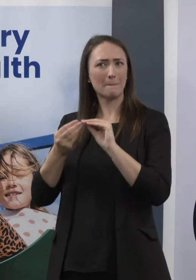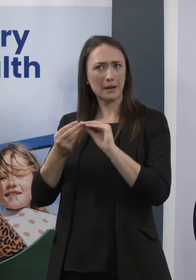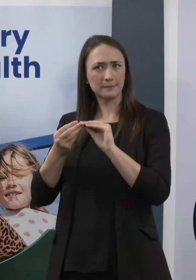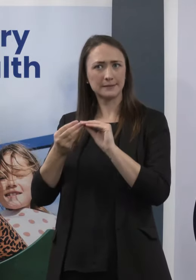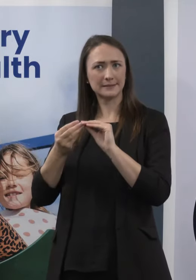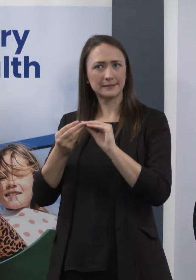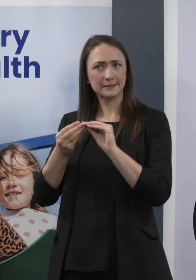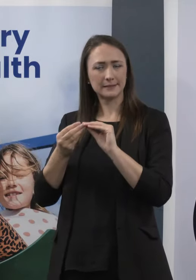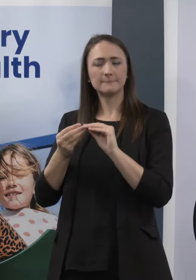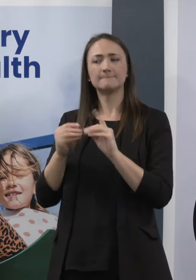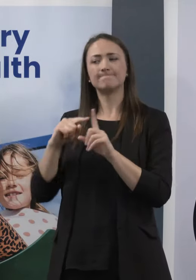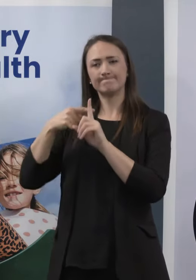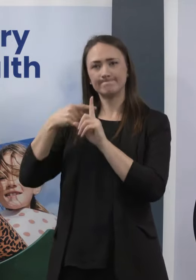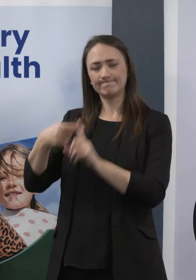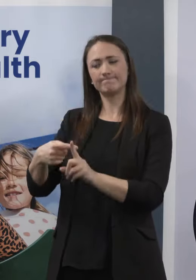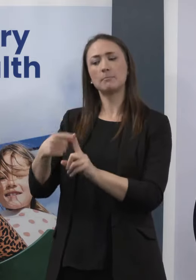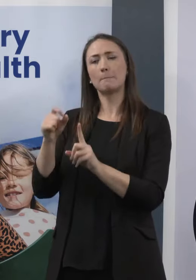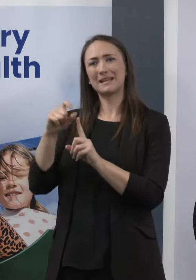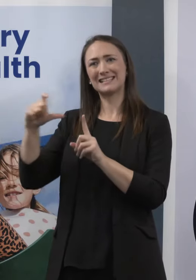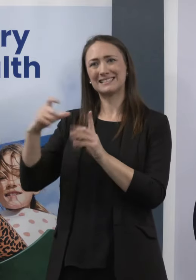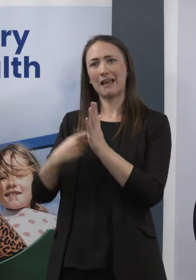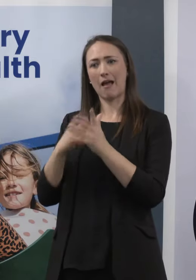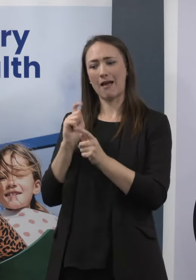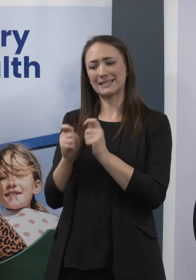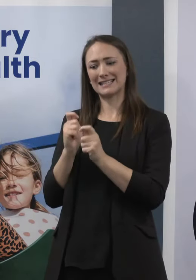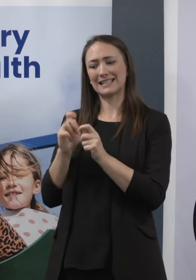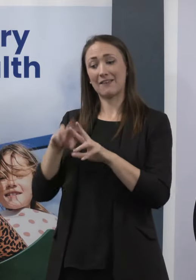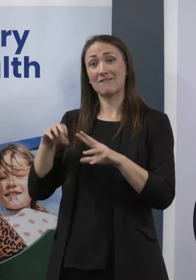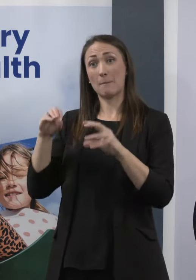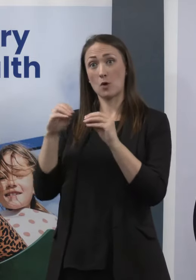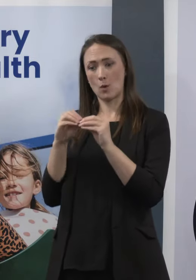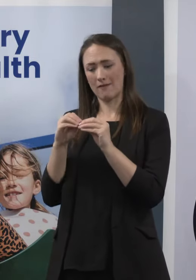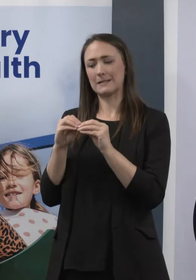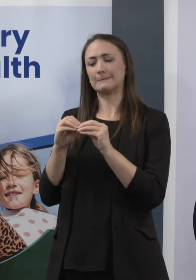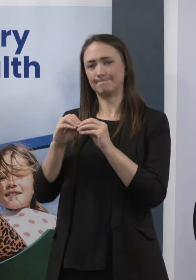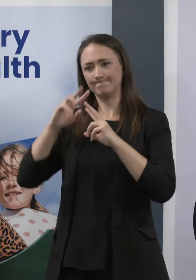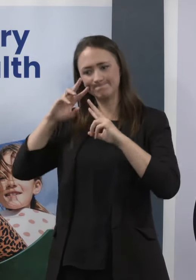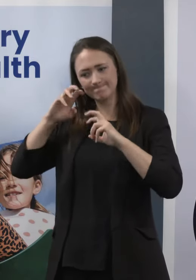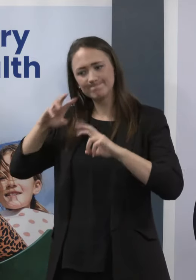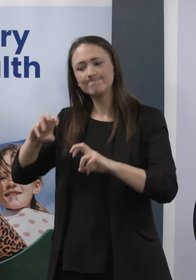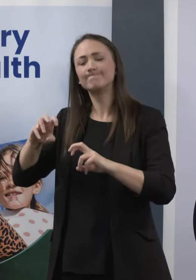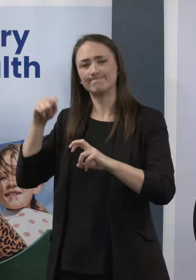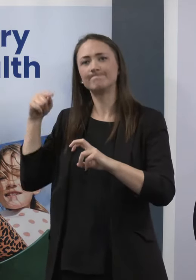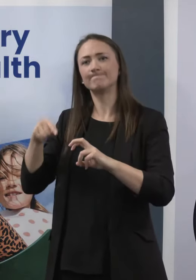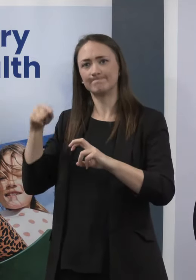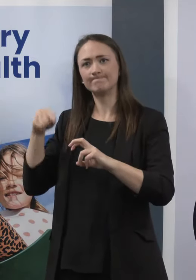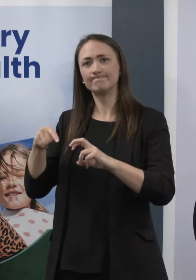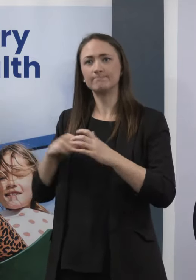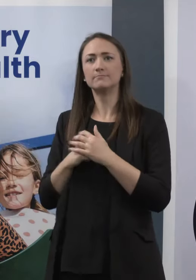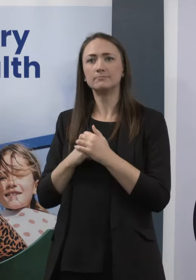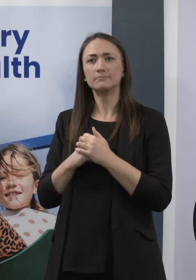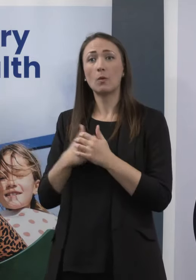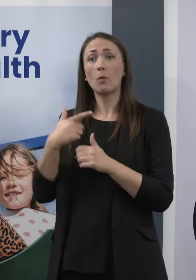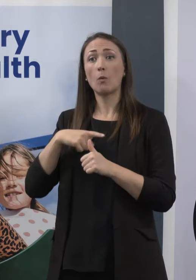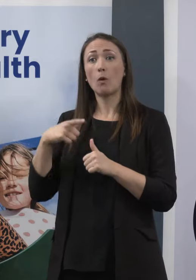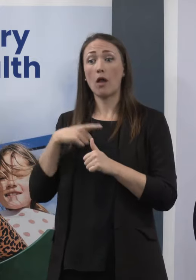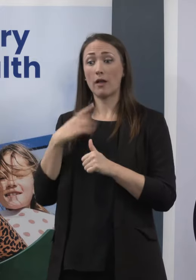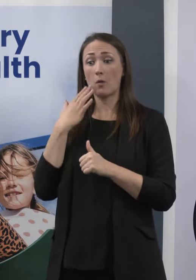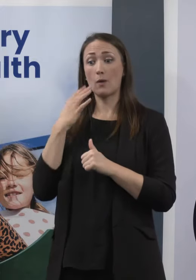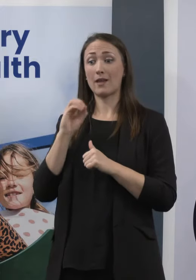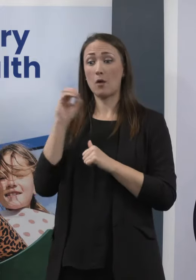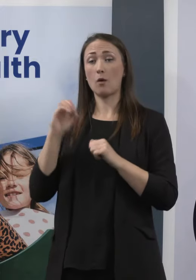in processing PCR tests back in February. When our case numbers, with that rapid onset of the Omicron